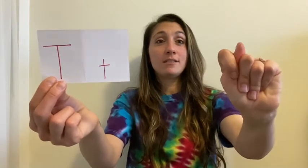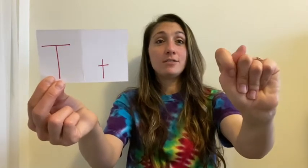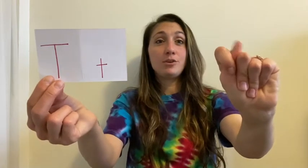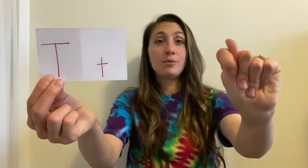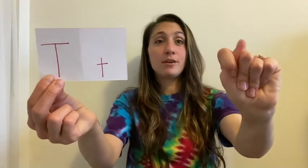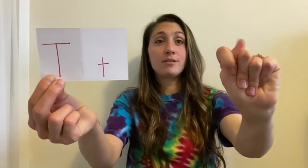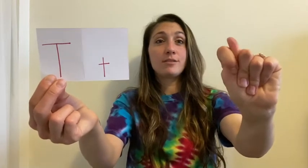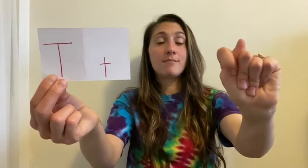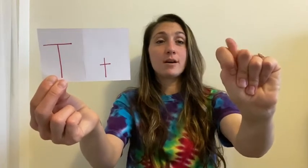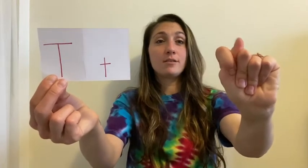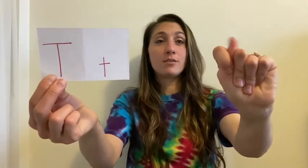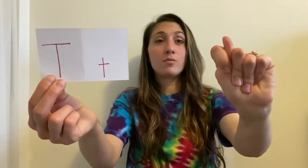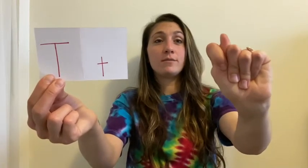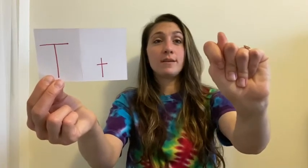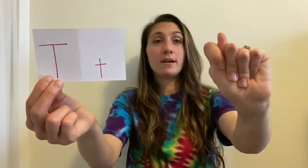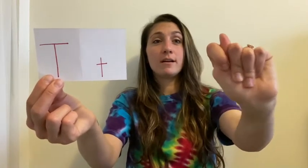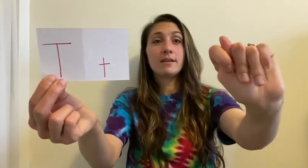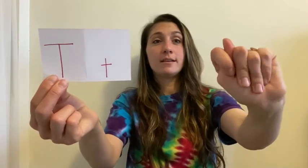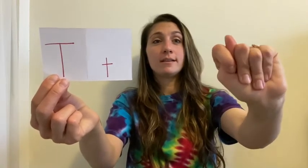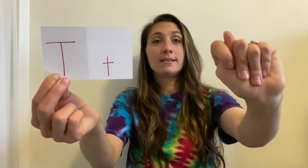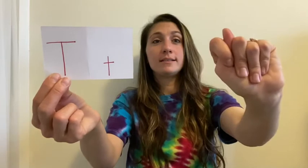you put your thumb under one finger. T.